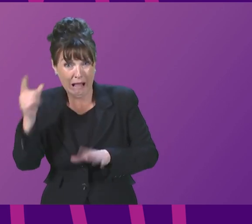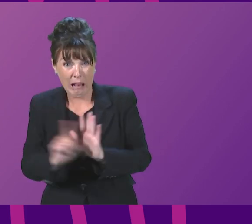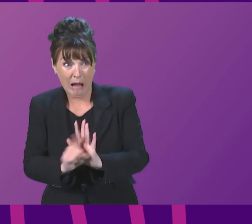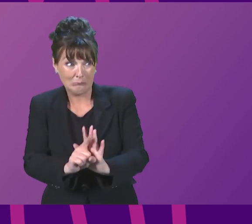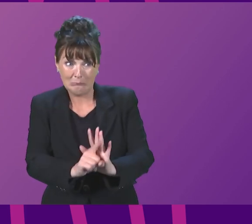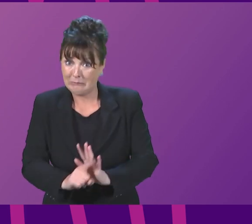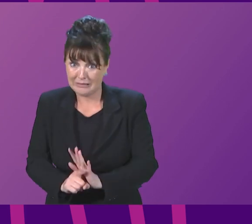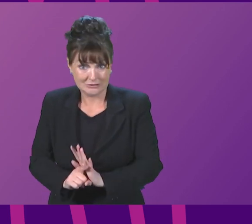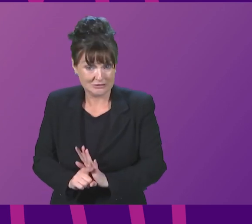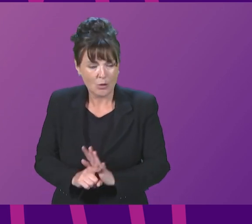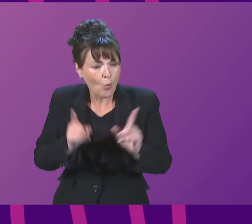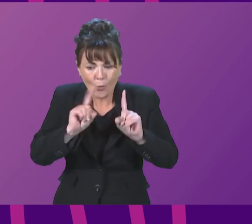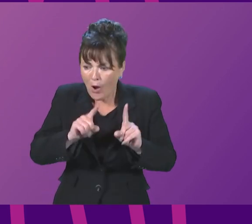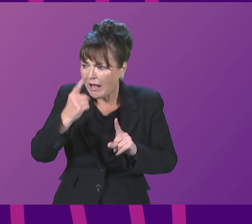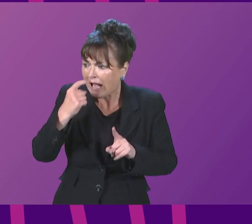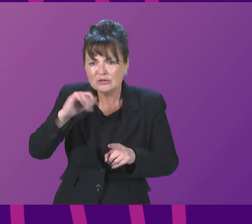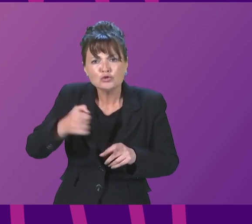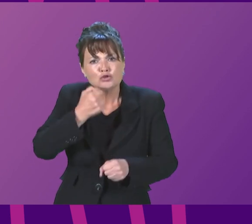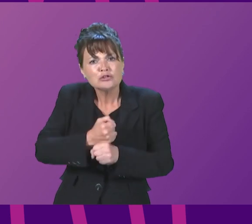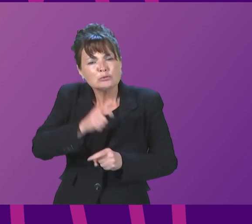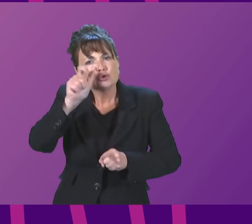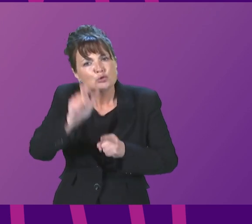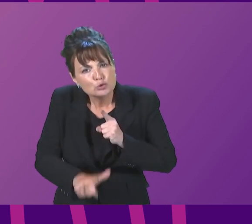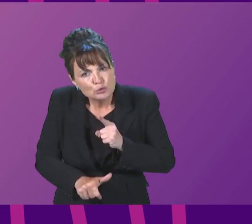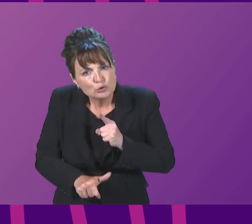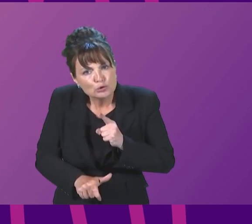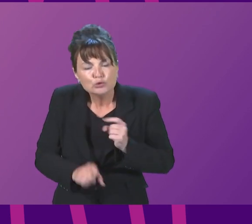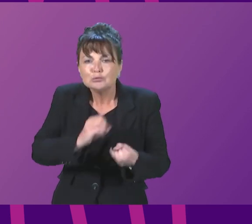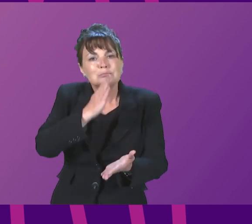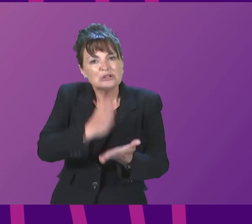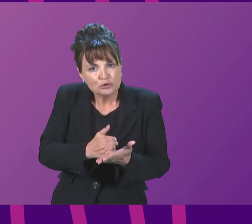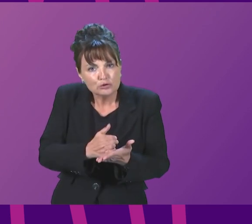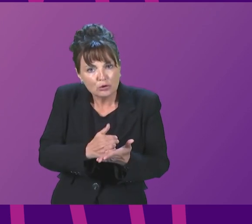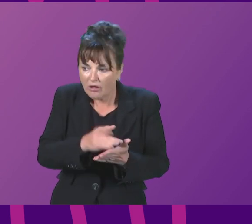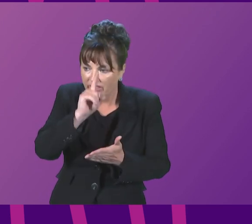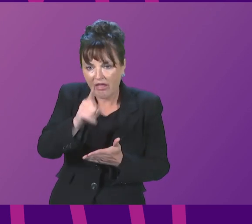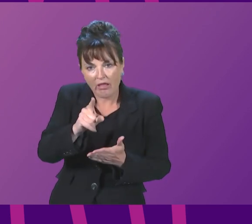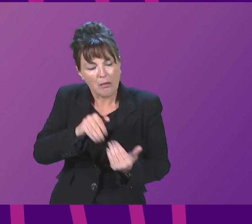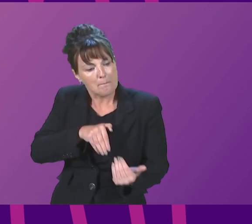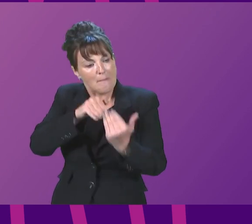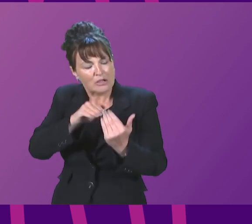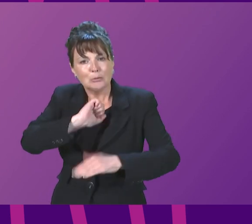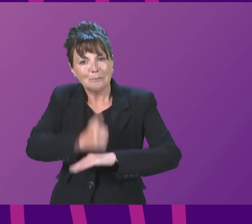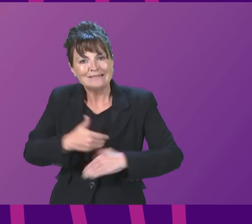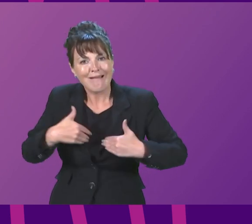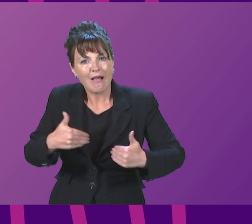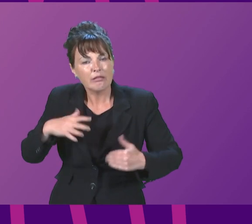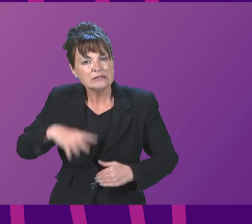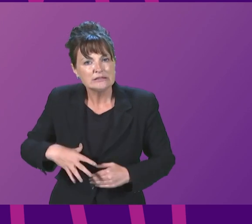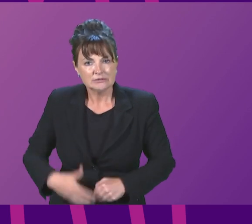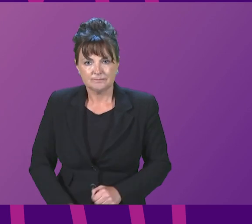make sure our NHS is functioning safely and meeting basic health needs First Minister Firstly